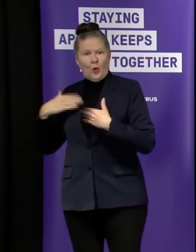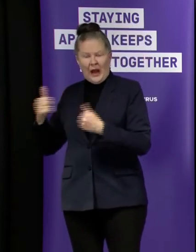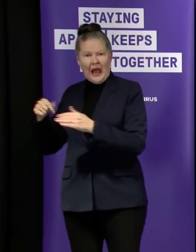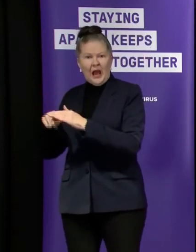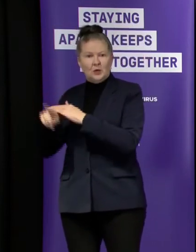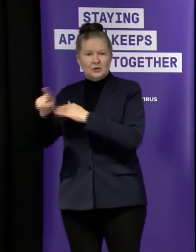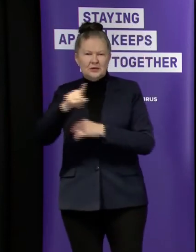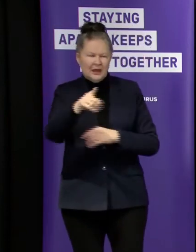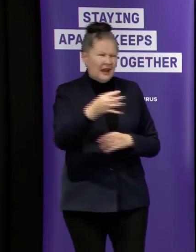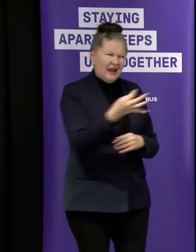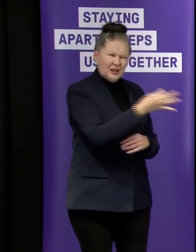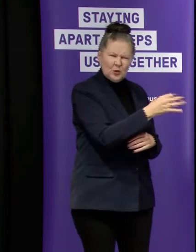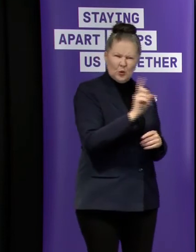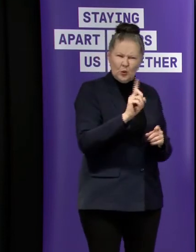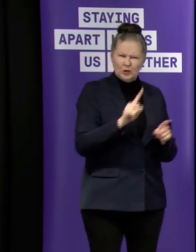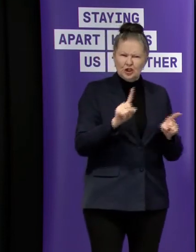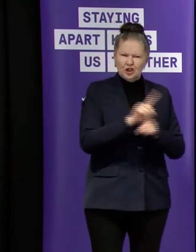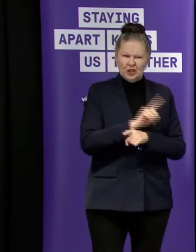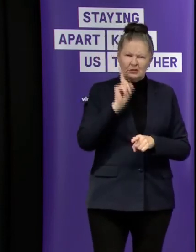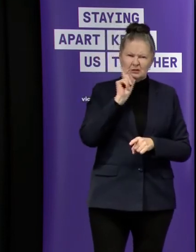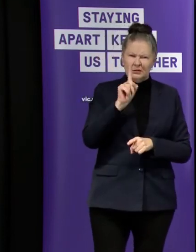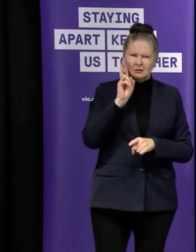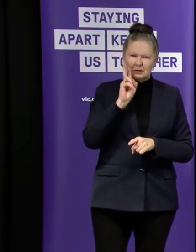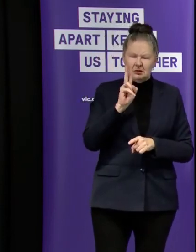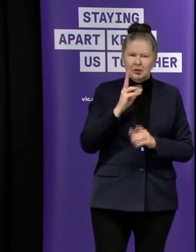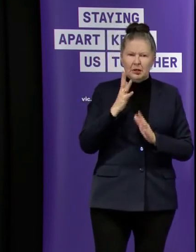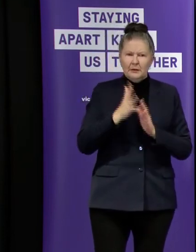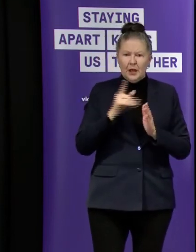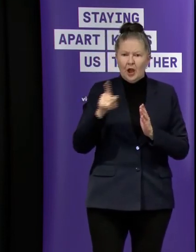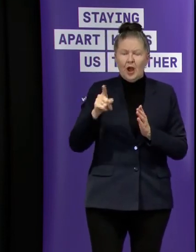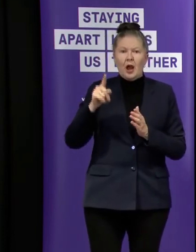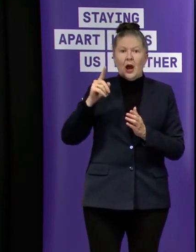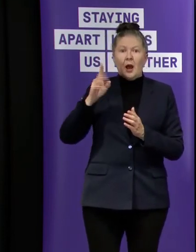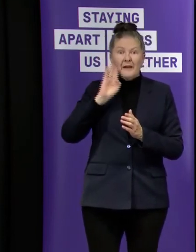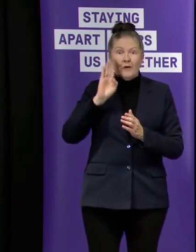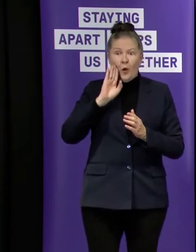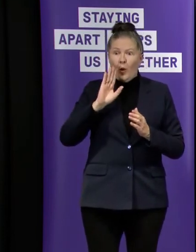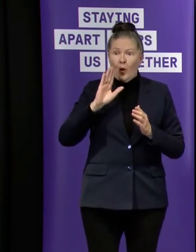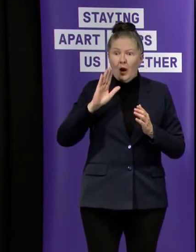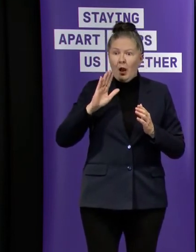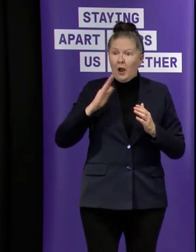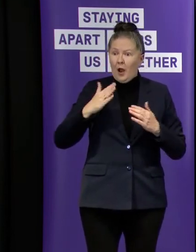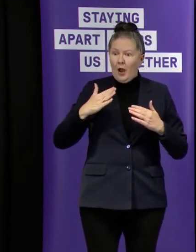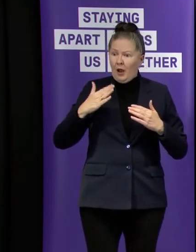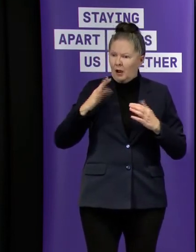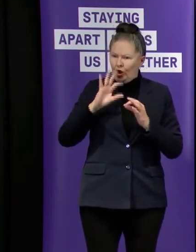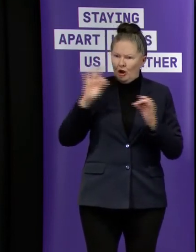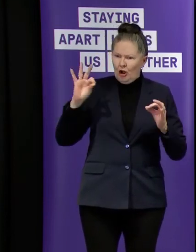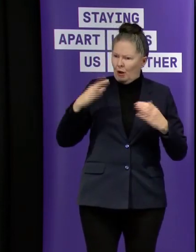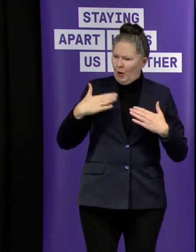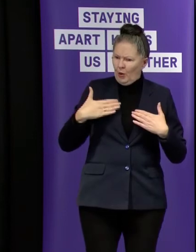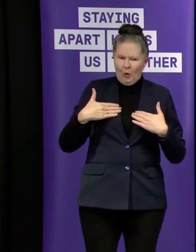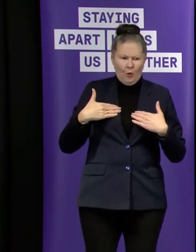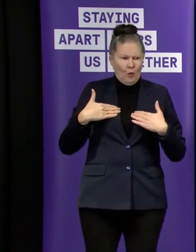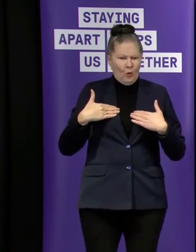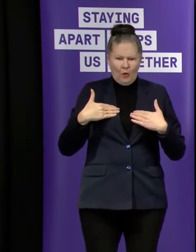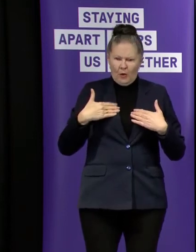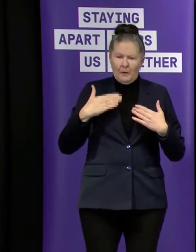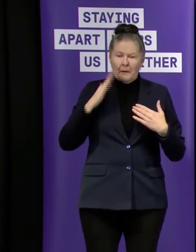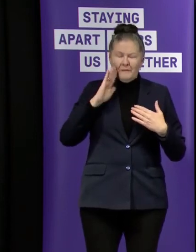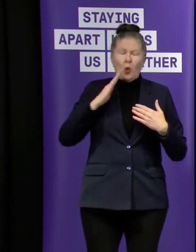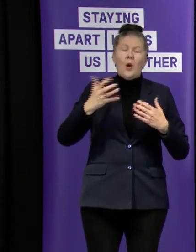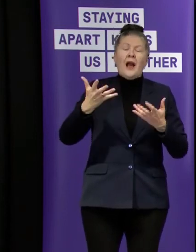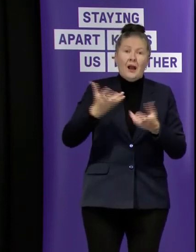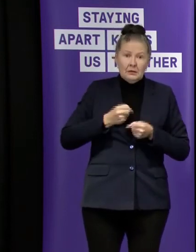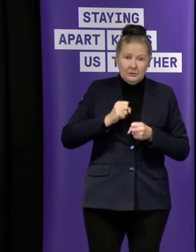changed over the last few days so that we've got rid of the a lot of these active cases so there's there's been this interview process um that's been